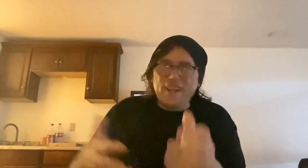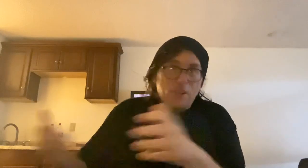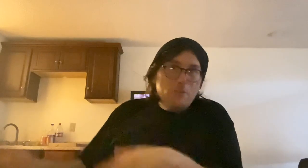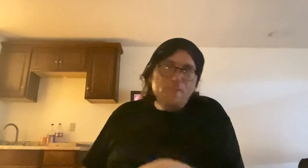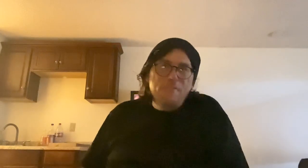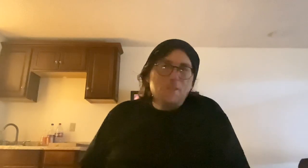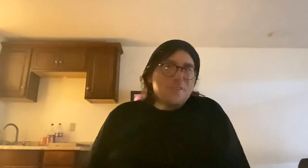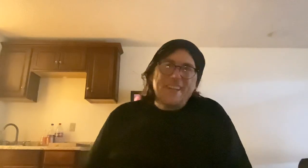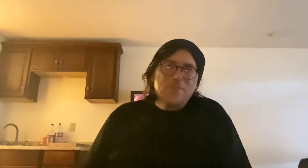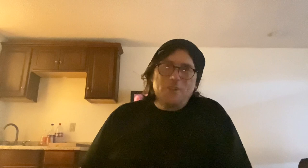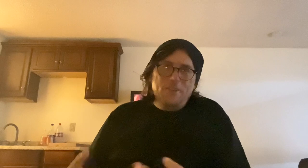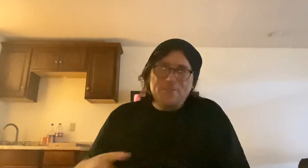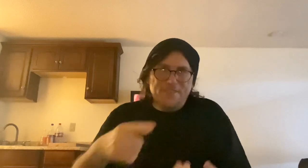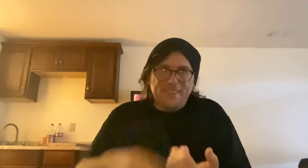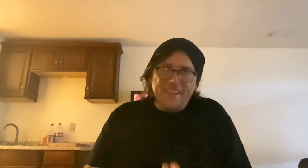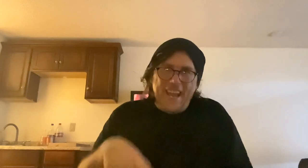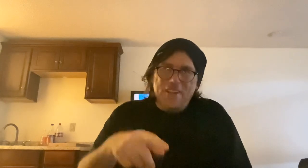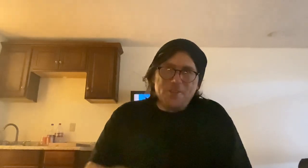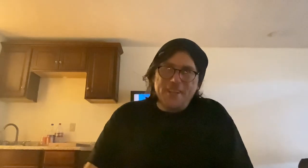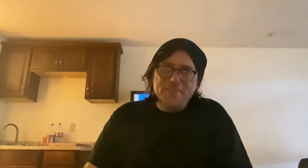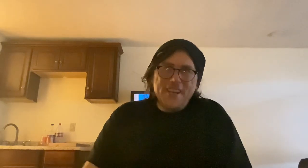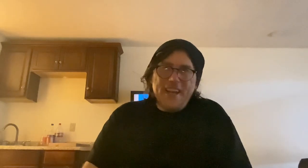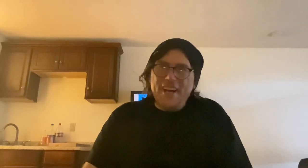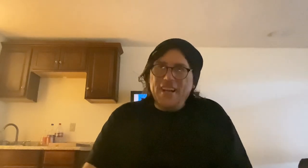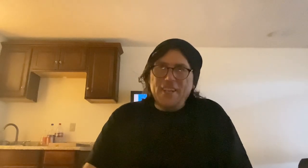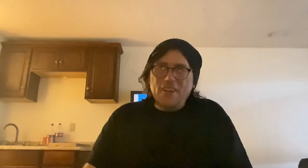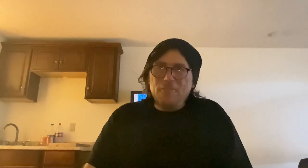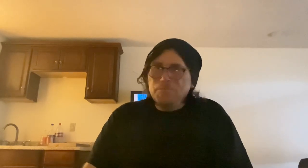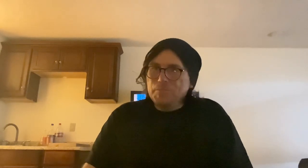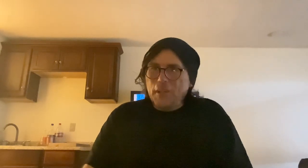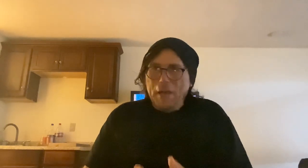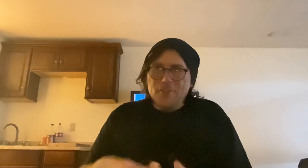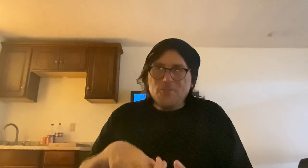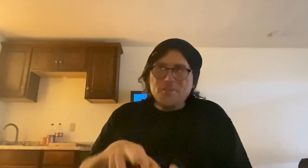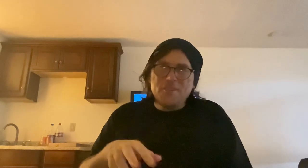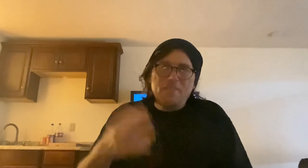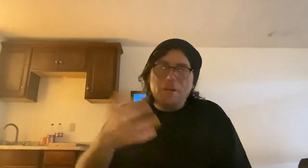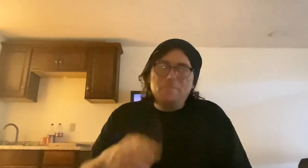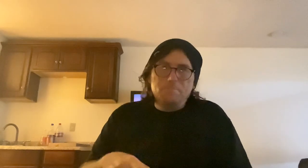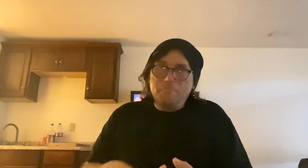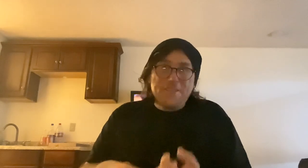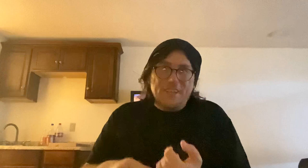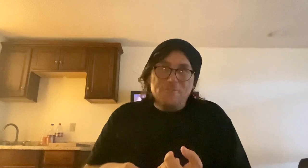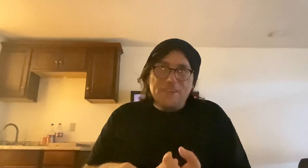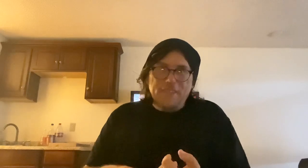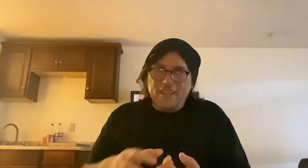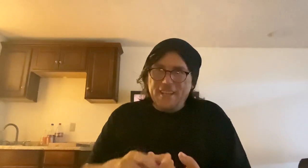the music industry. still need an agent, you know, managers and stuff. But basically you definitely need